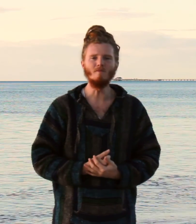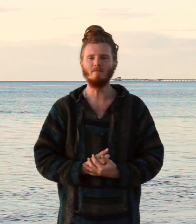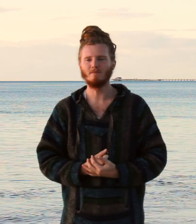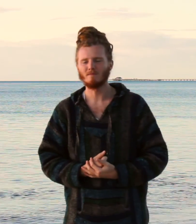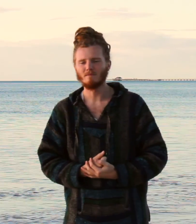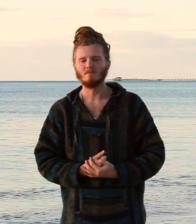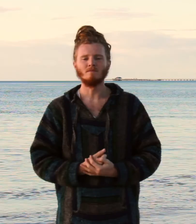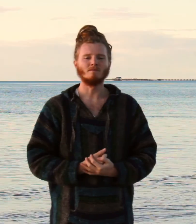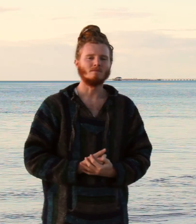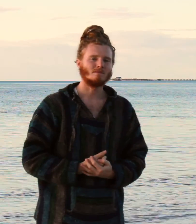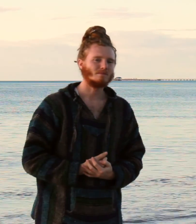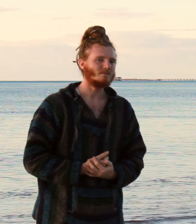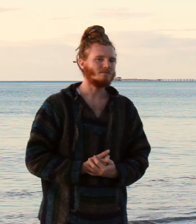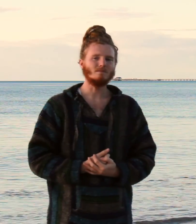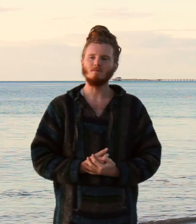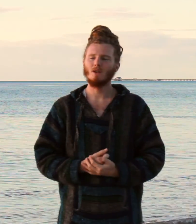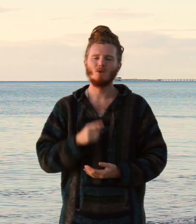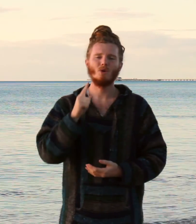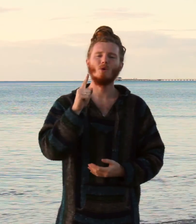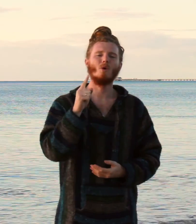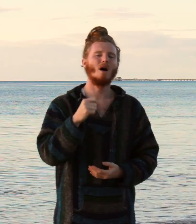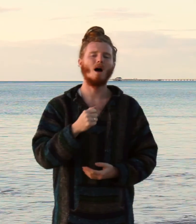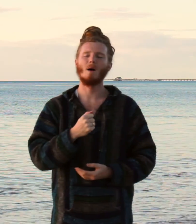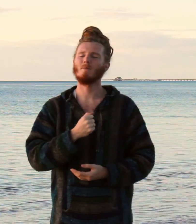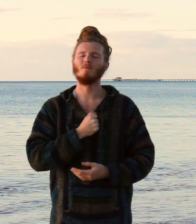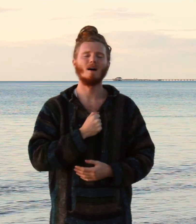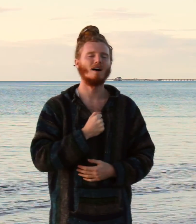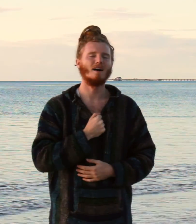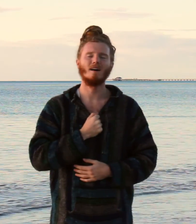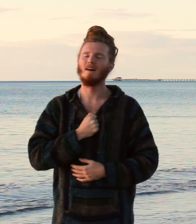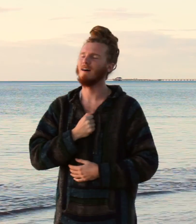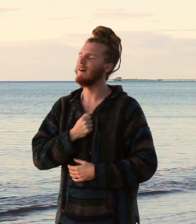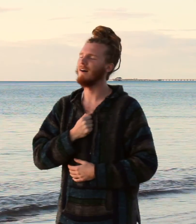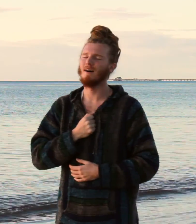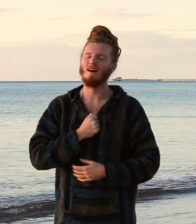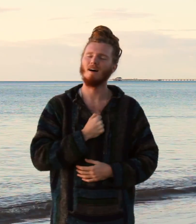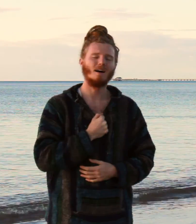And you are mine